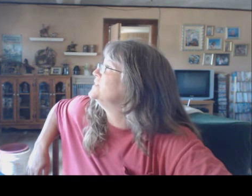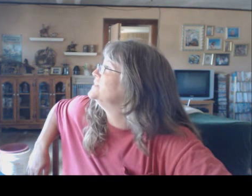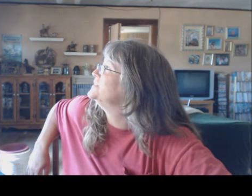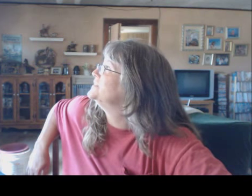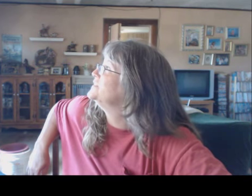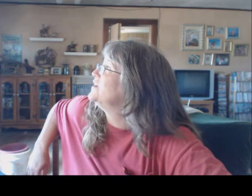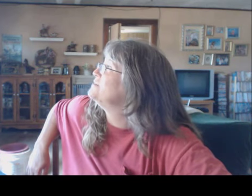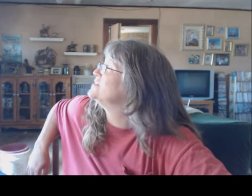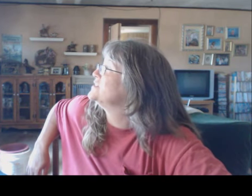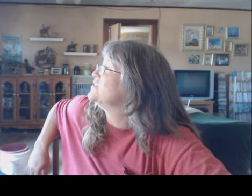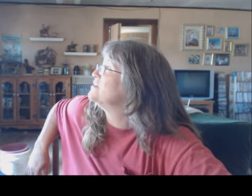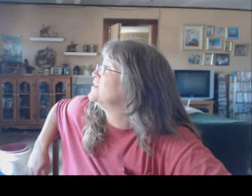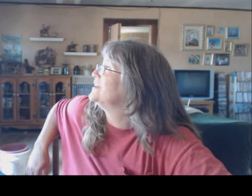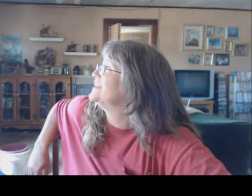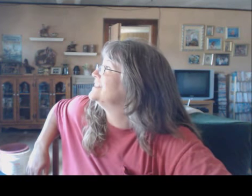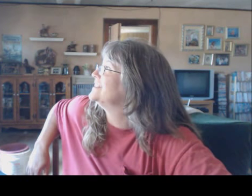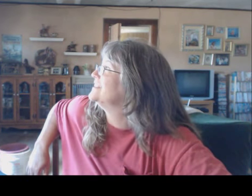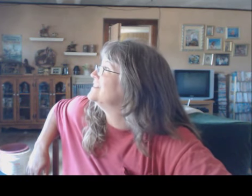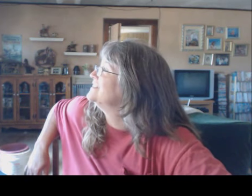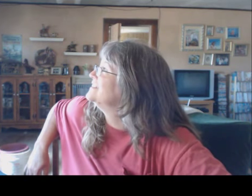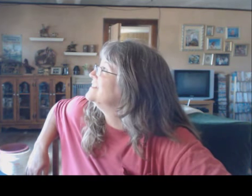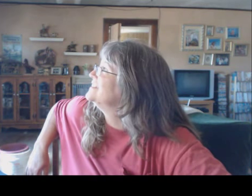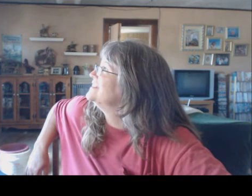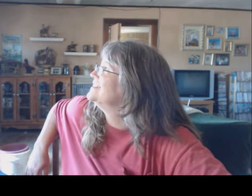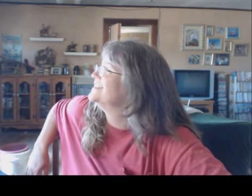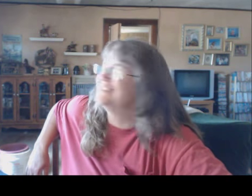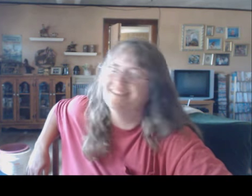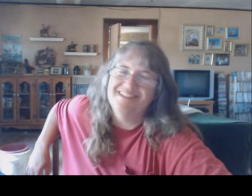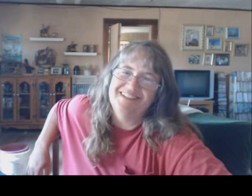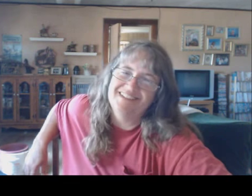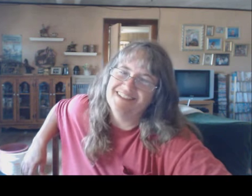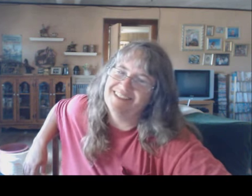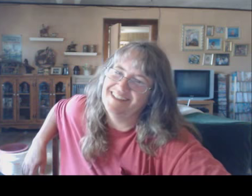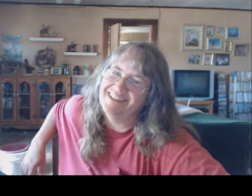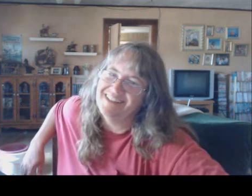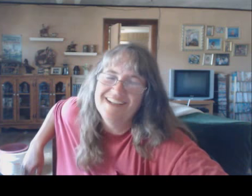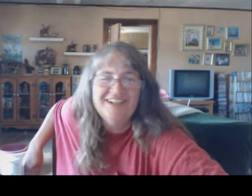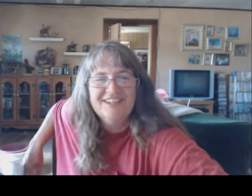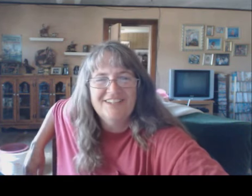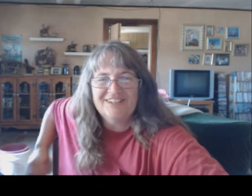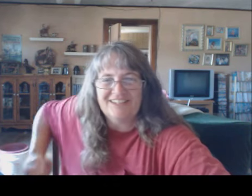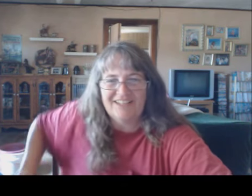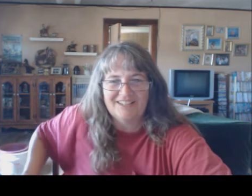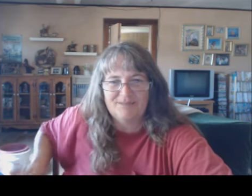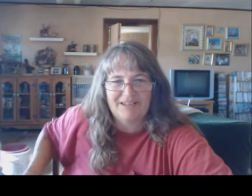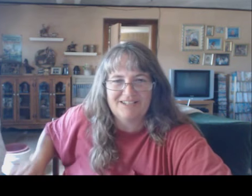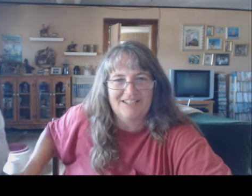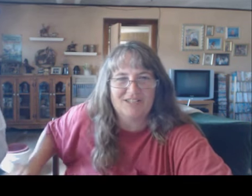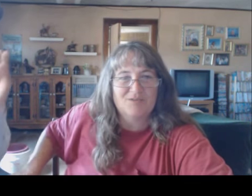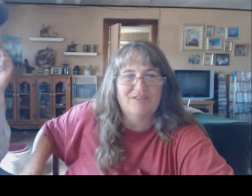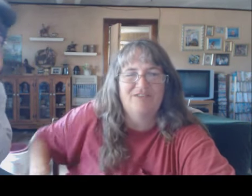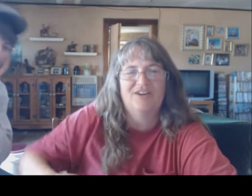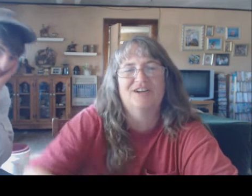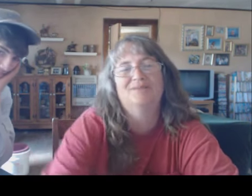you can tell his spanish lessons went far huh